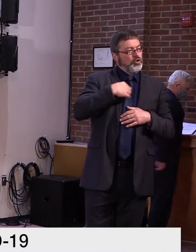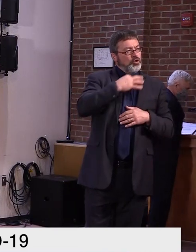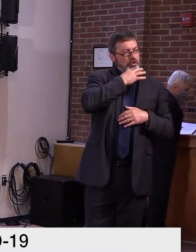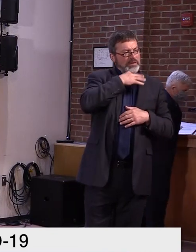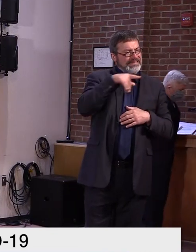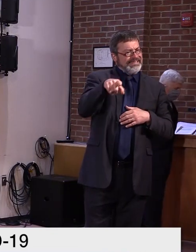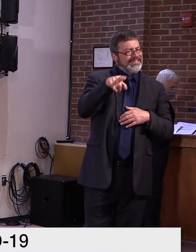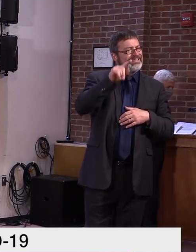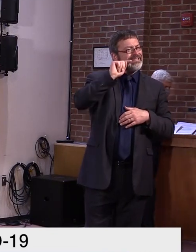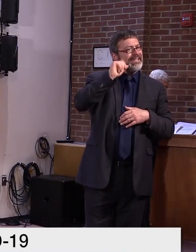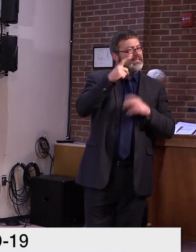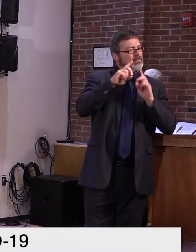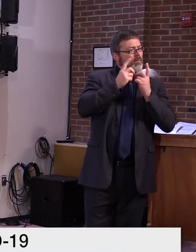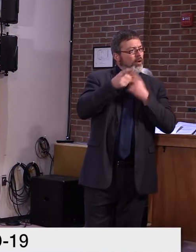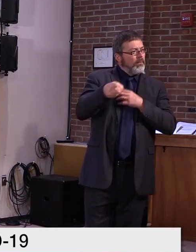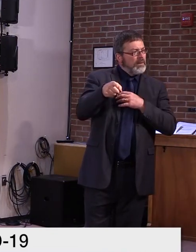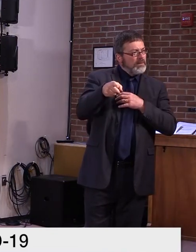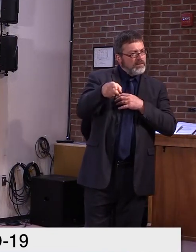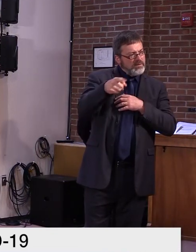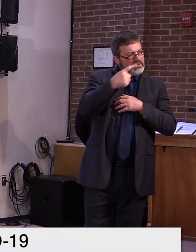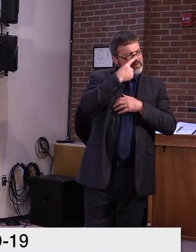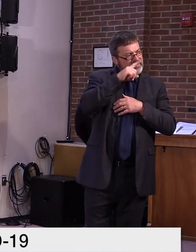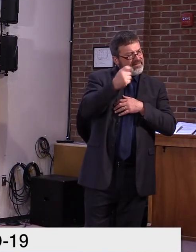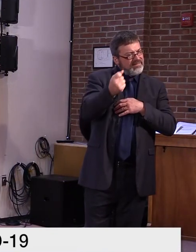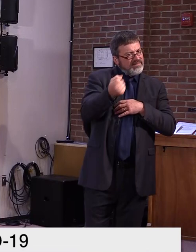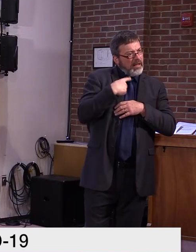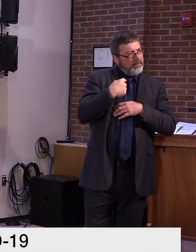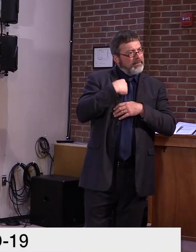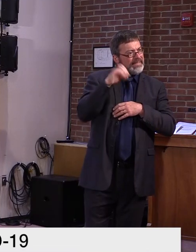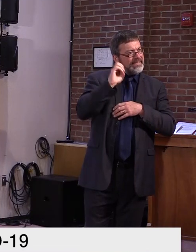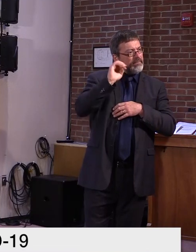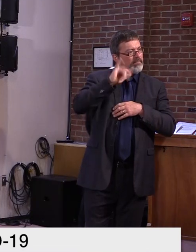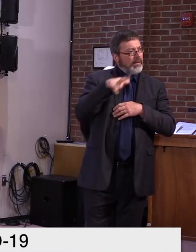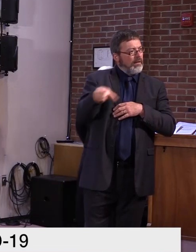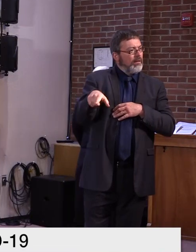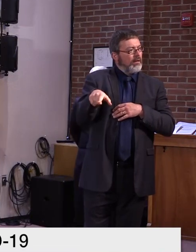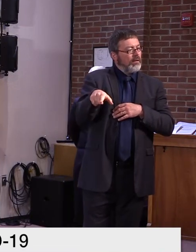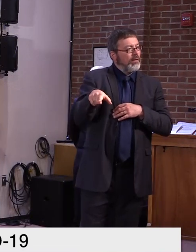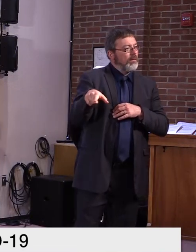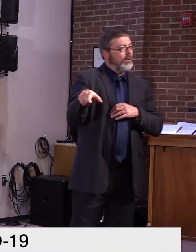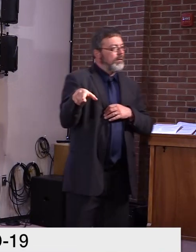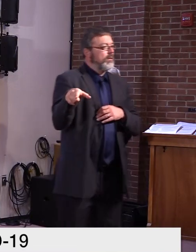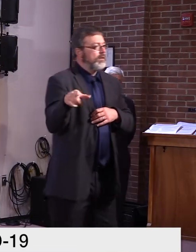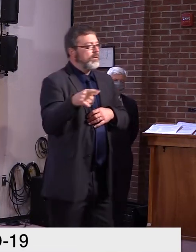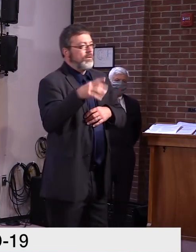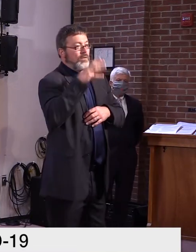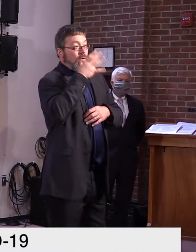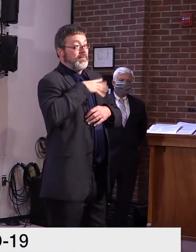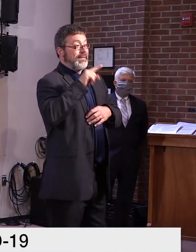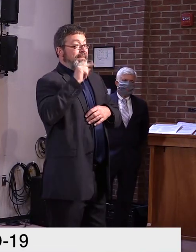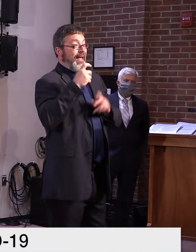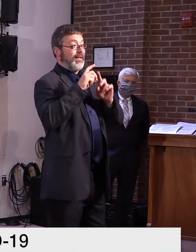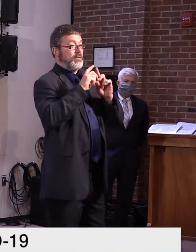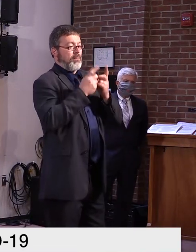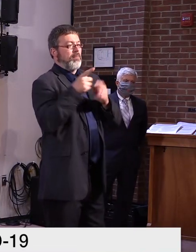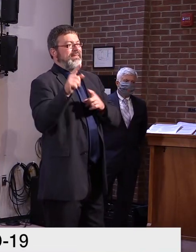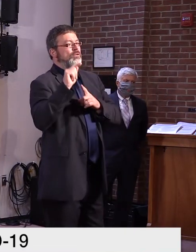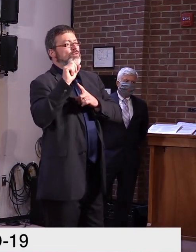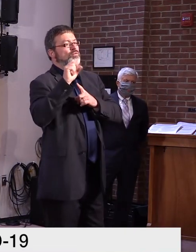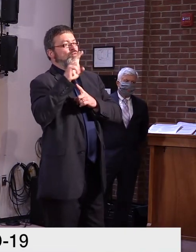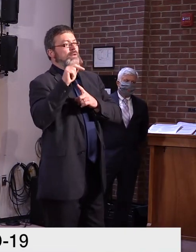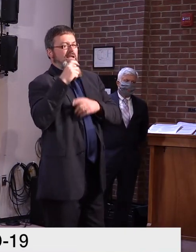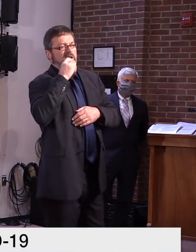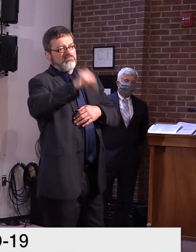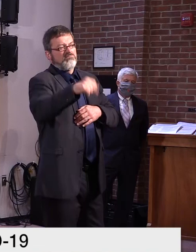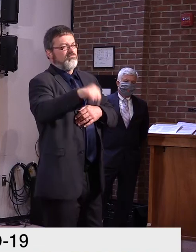detail. That'd be great. Yeah. I think we can send you a comparison of the, the, request from the governor and the request, um, and, and what the